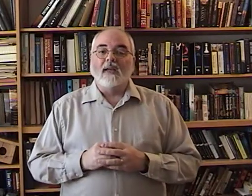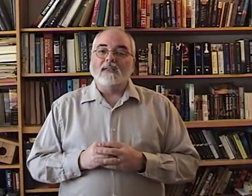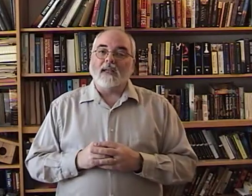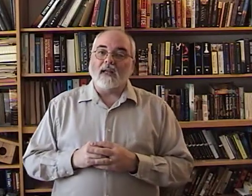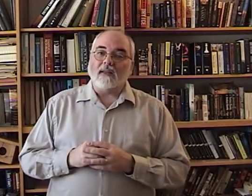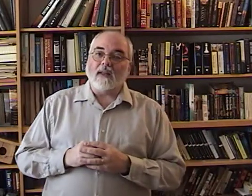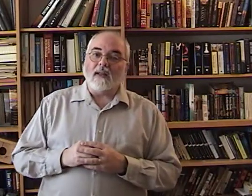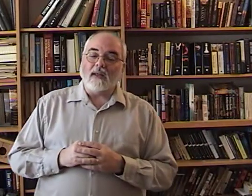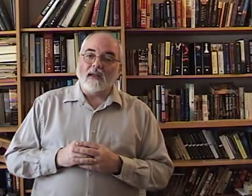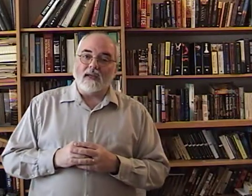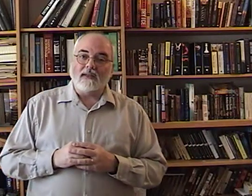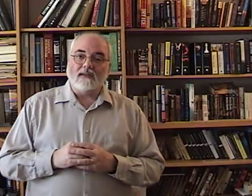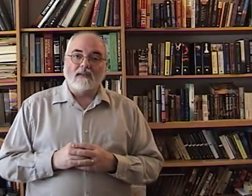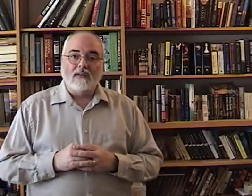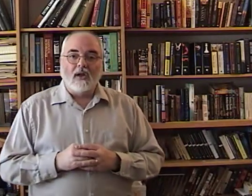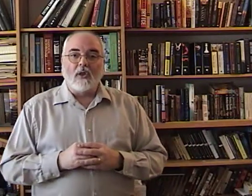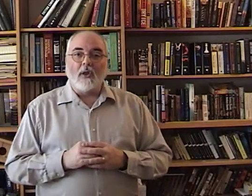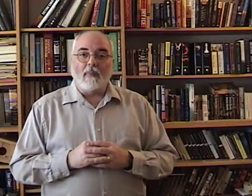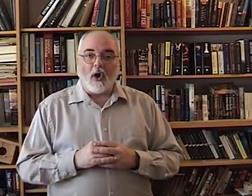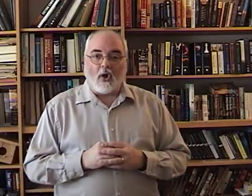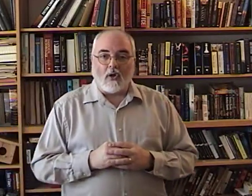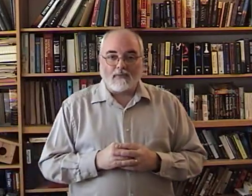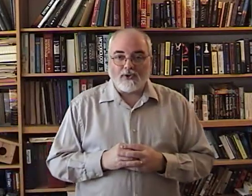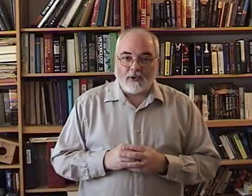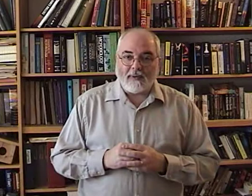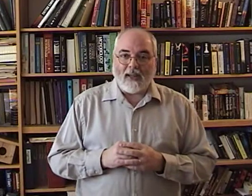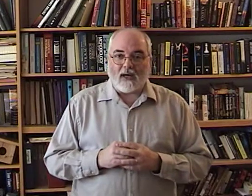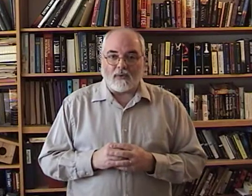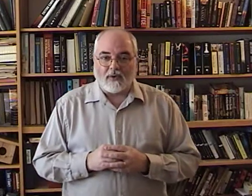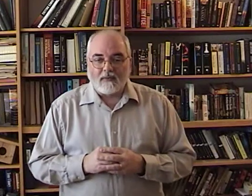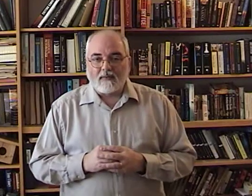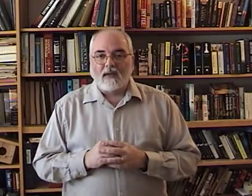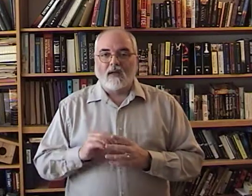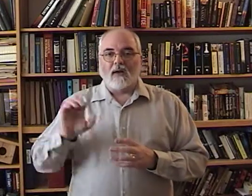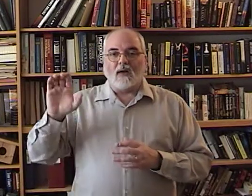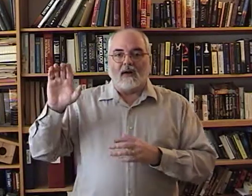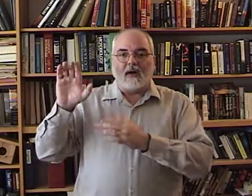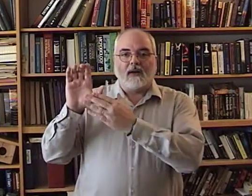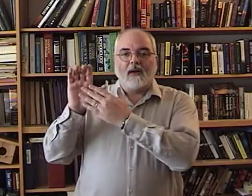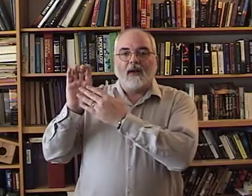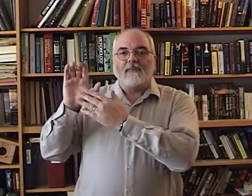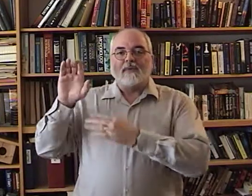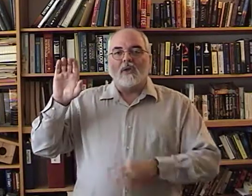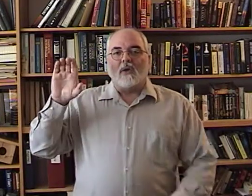Second thing is the palms should be out, all right? So